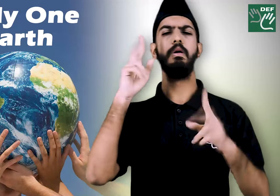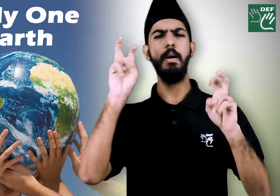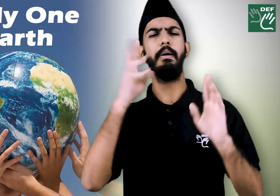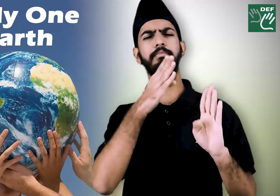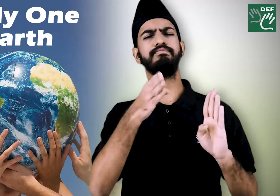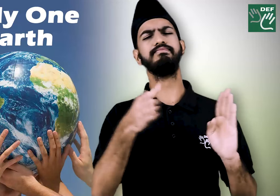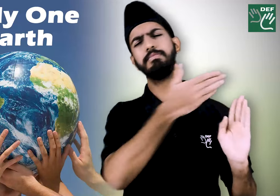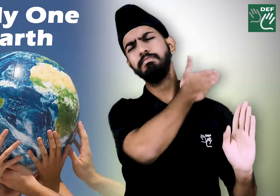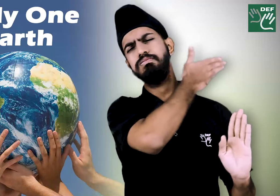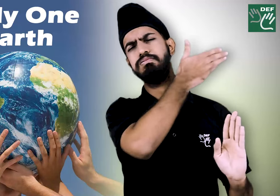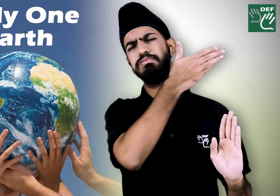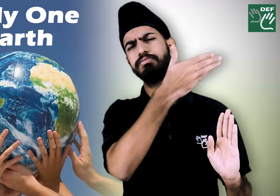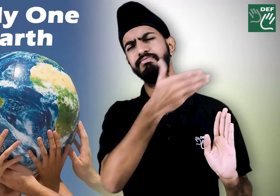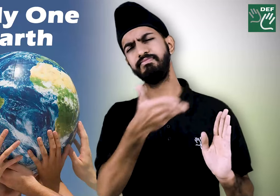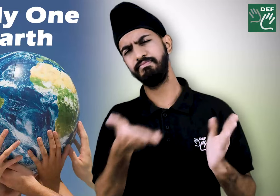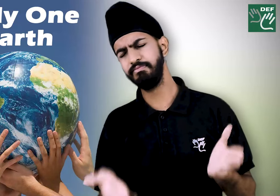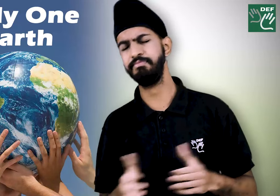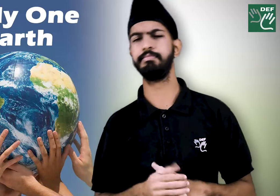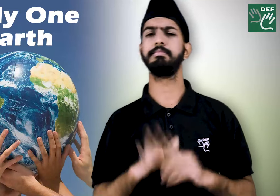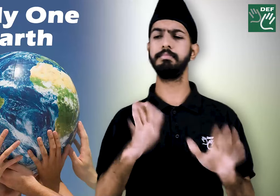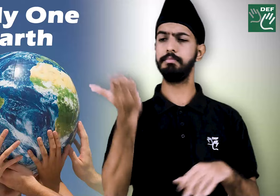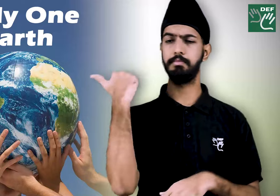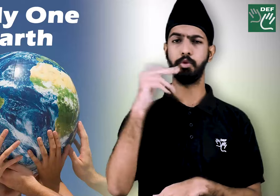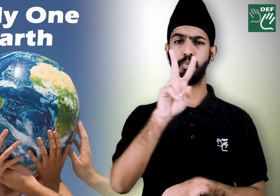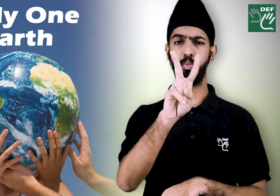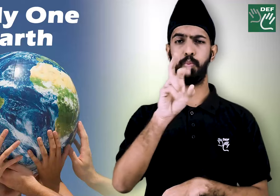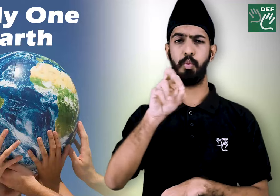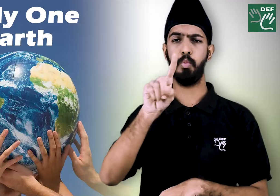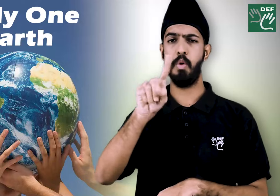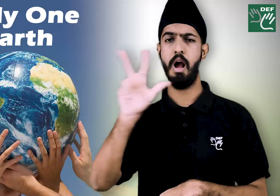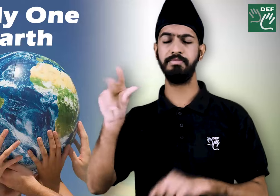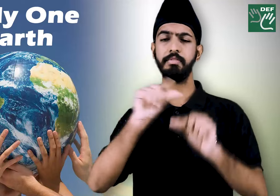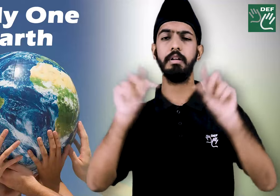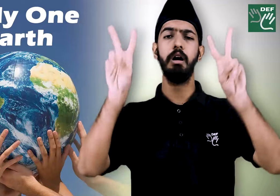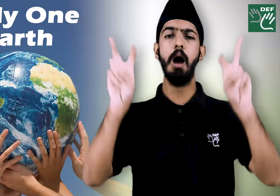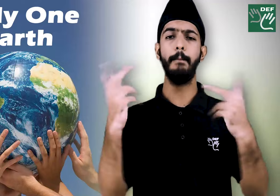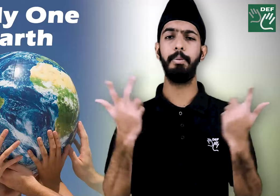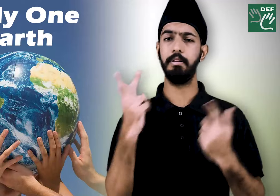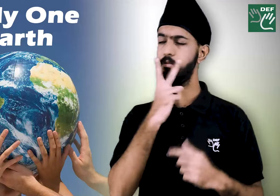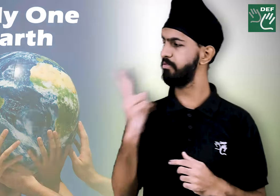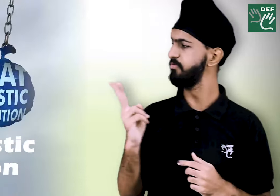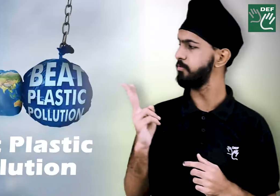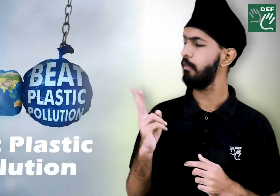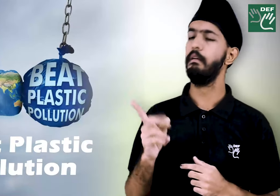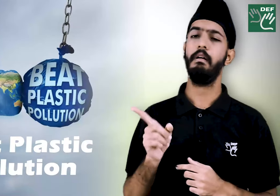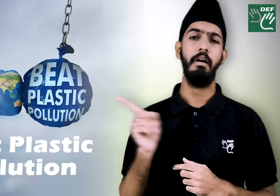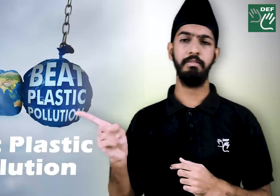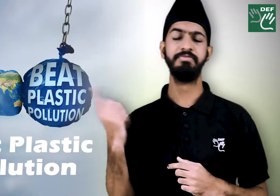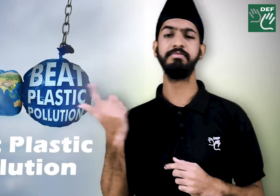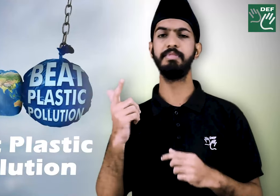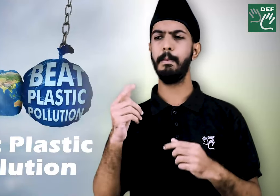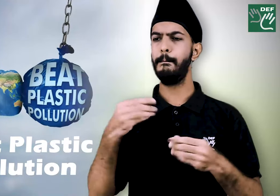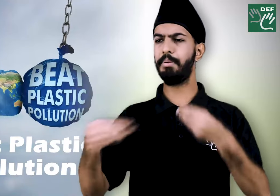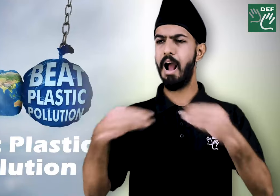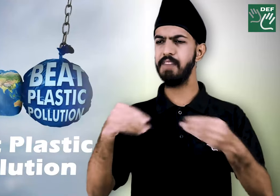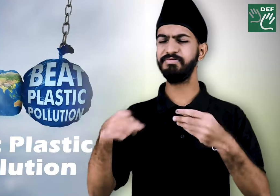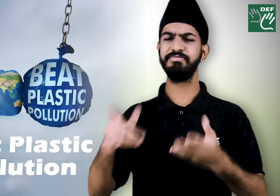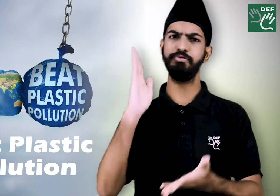And various themes were taken. For 2018, the theme was Big Plastic